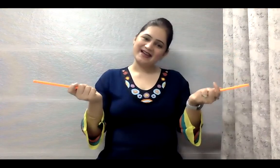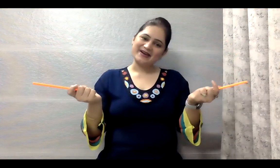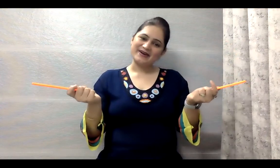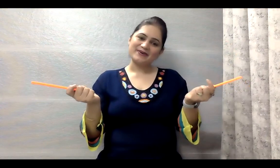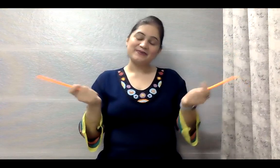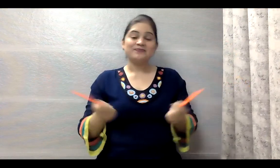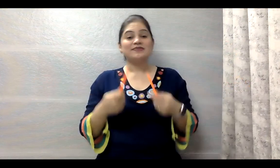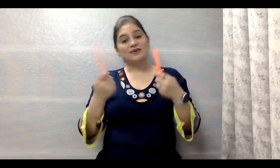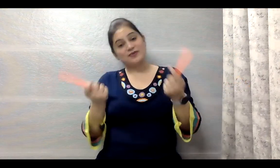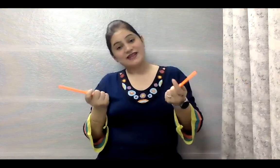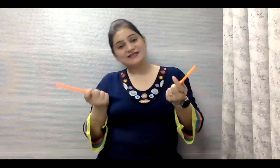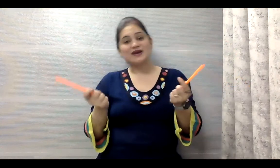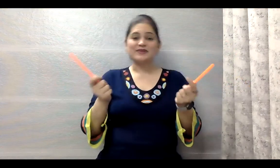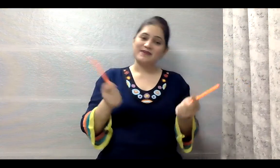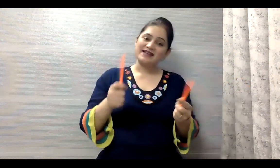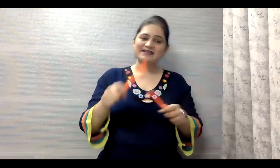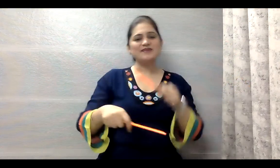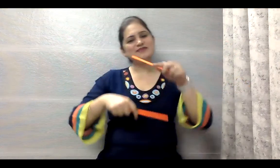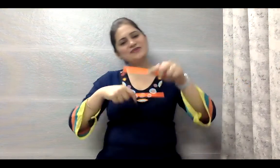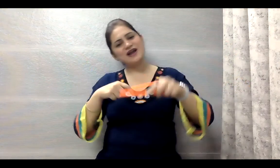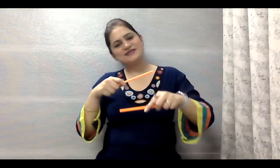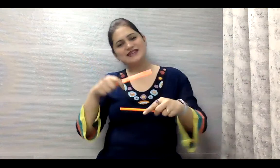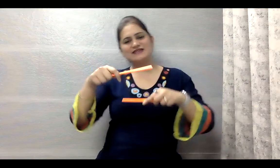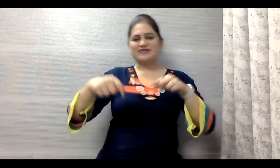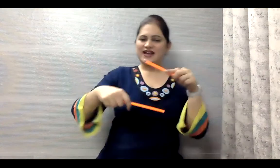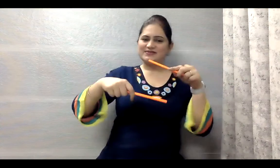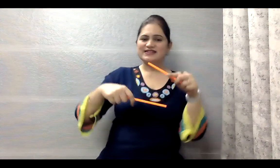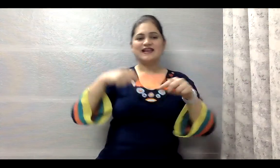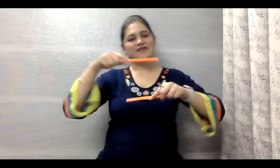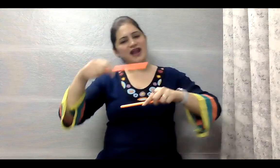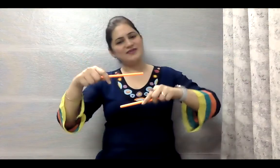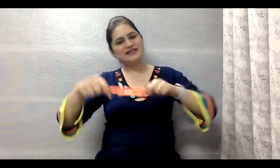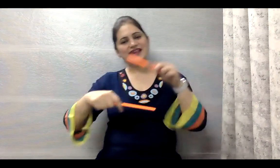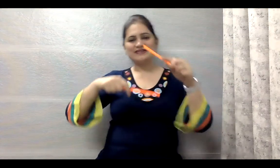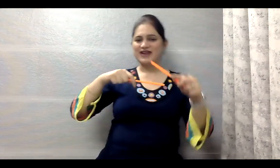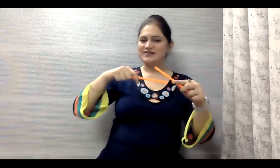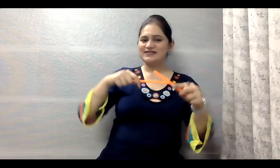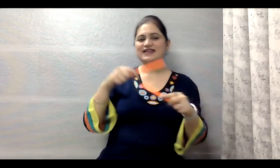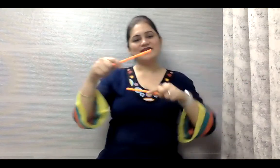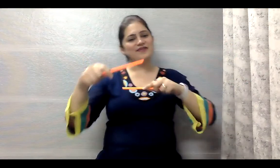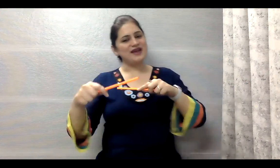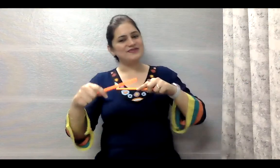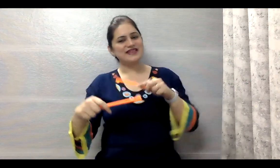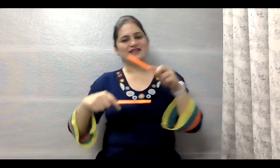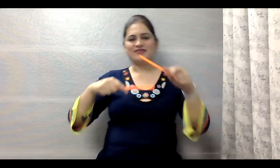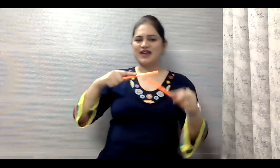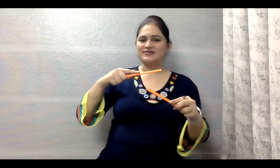The wheels on the bus goes round and round. Round and round. Round and round.